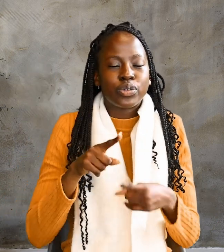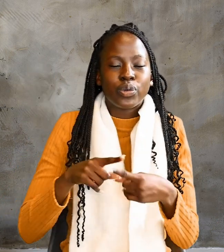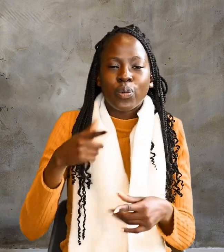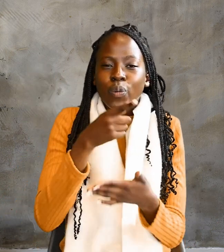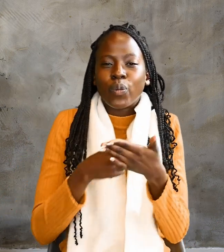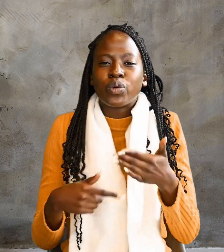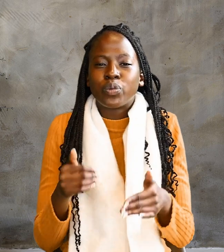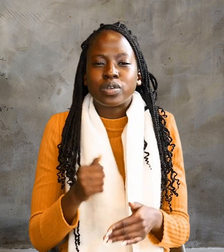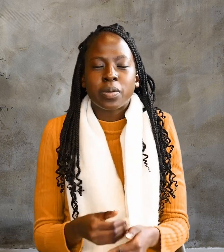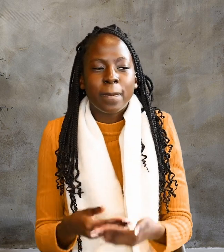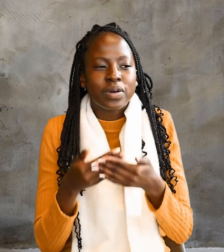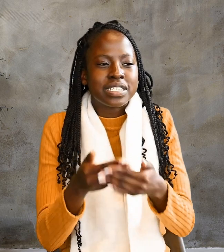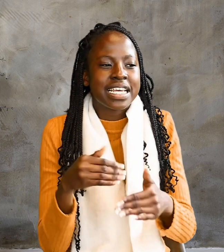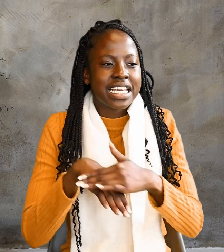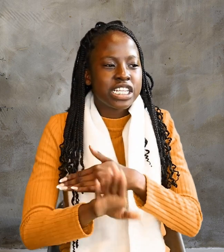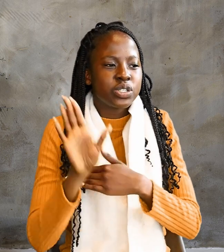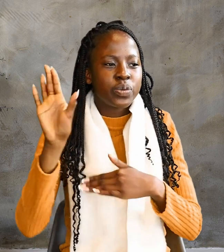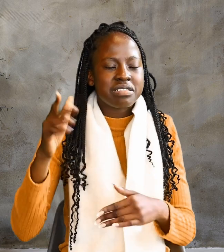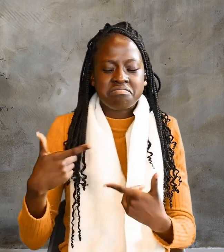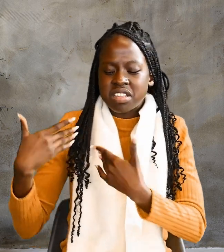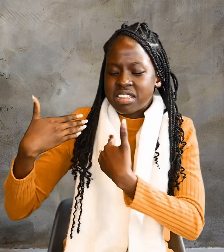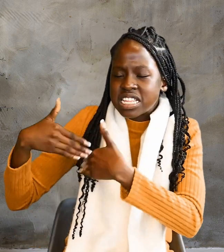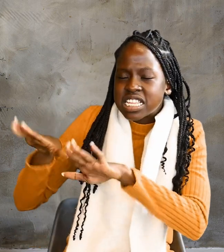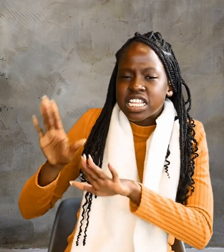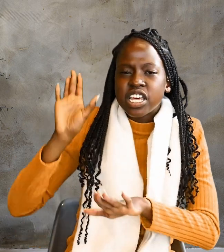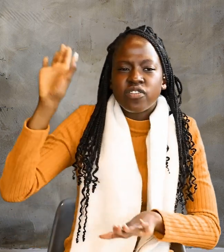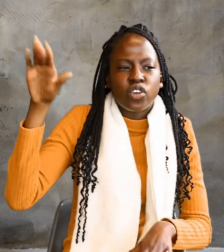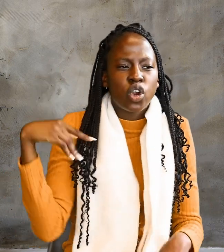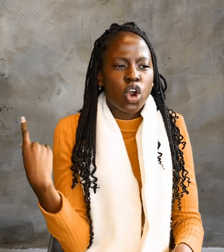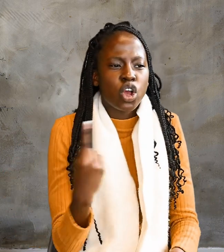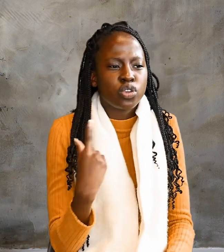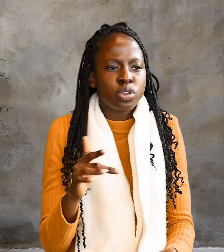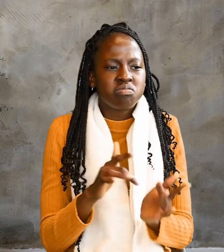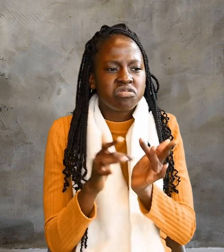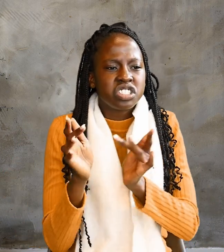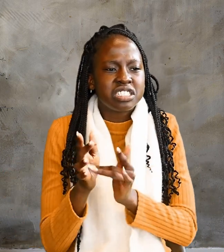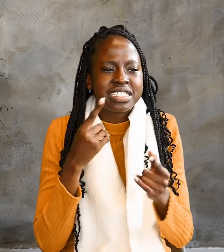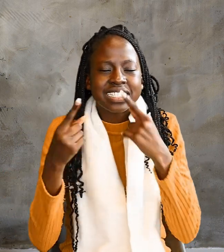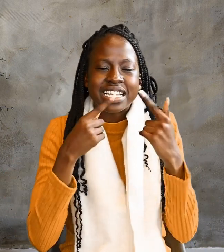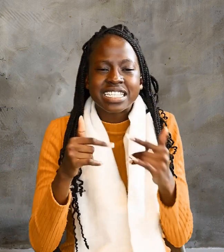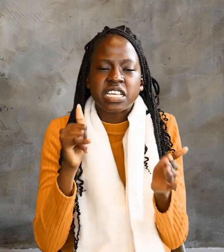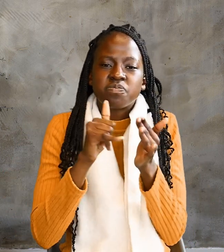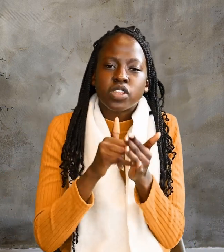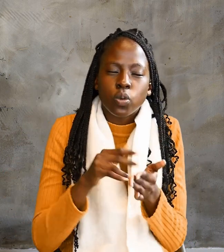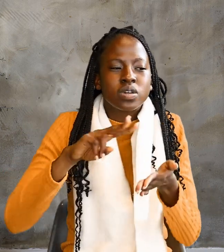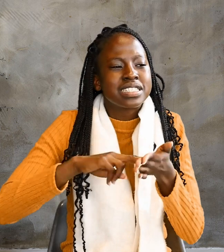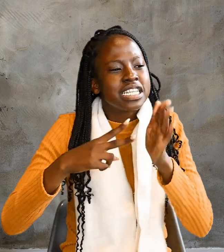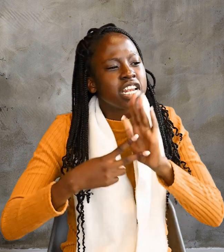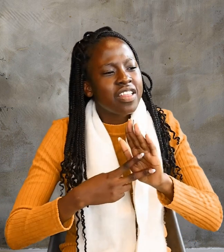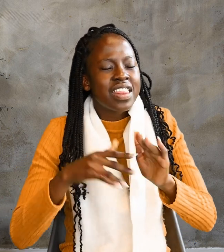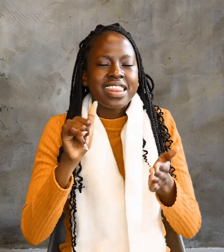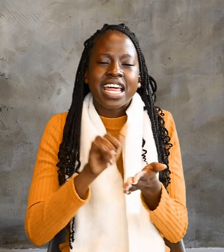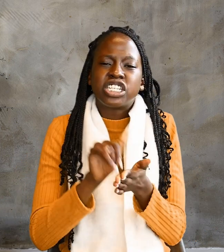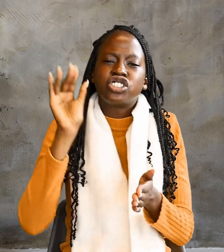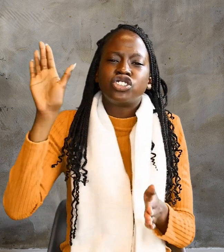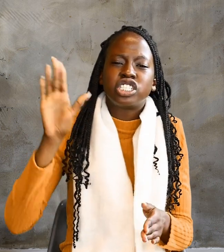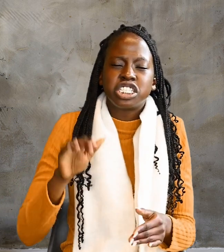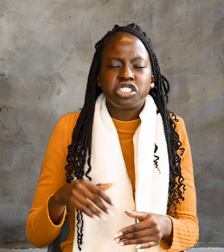alone, Jesus replied. It was intended that she should save this perfume for the day of my